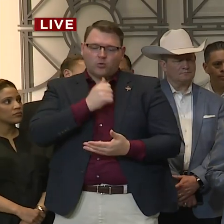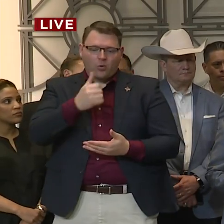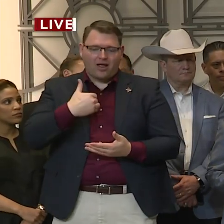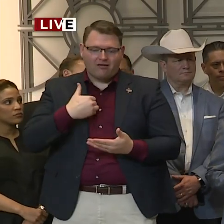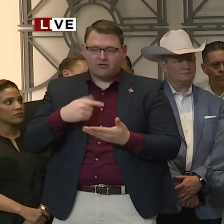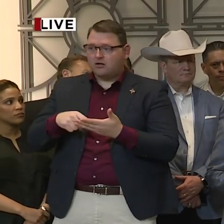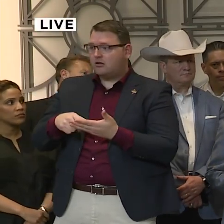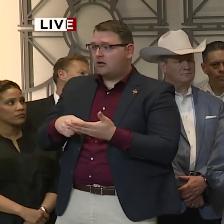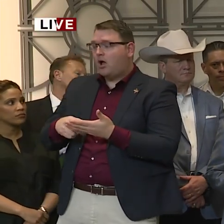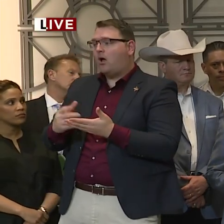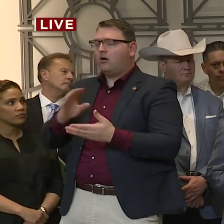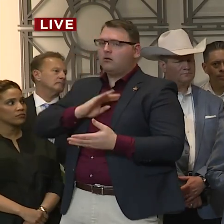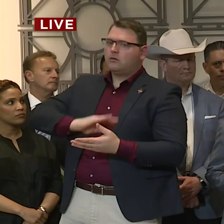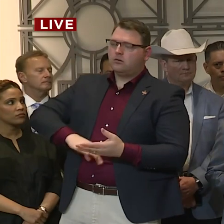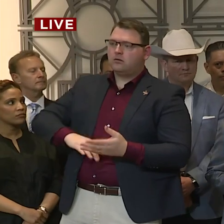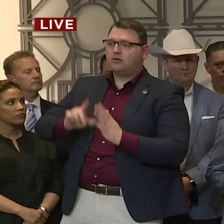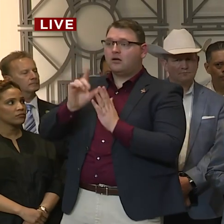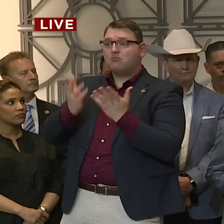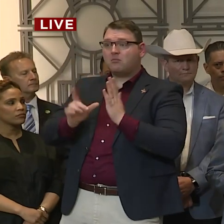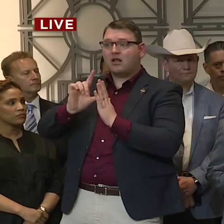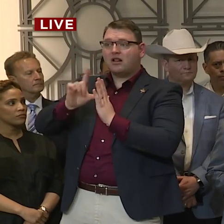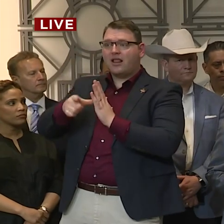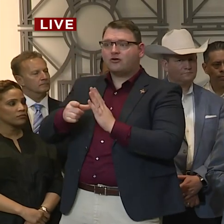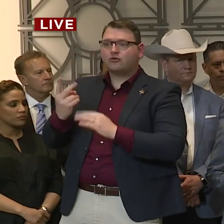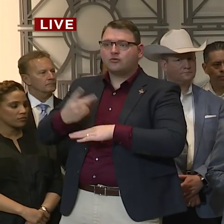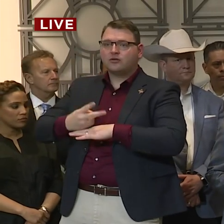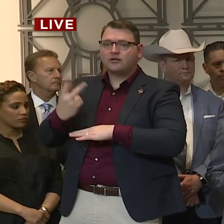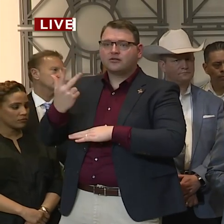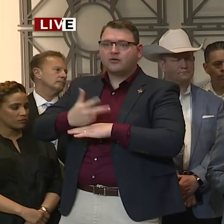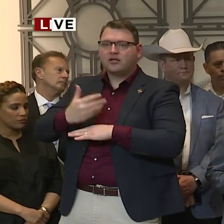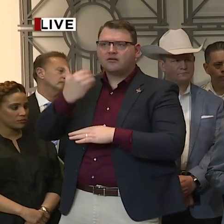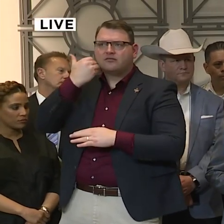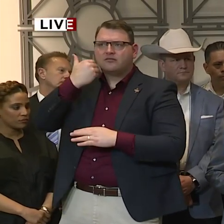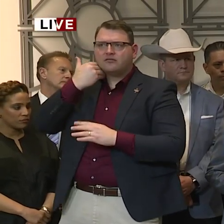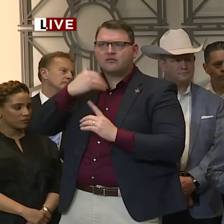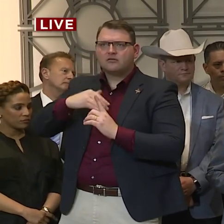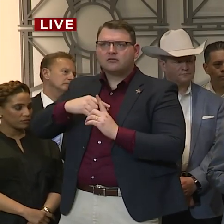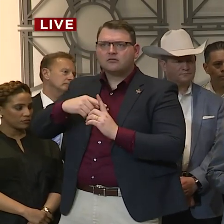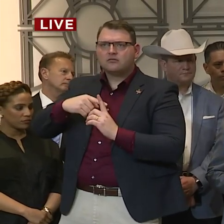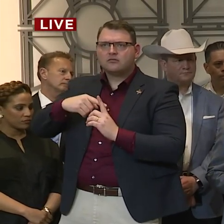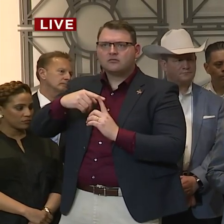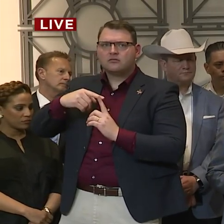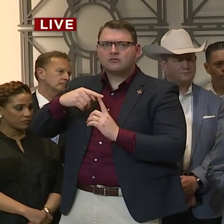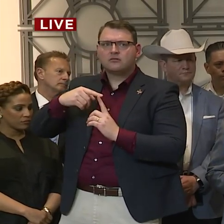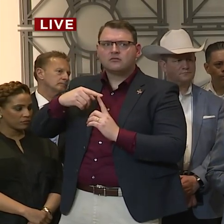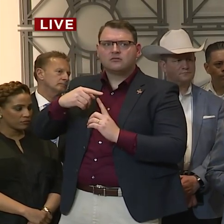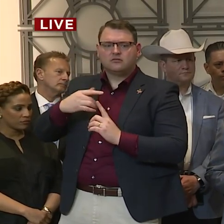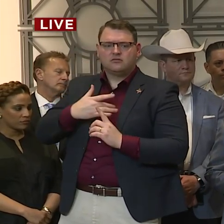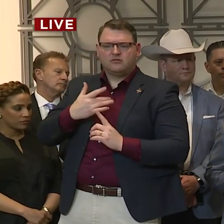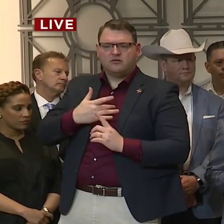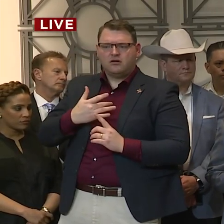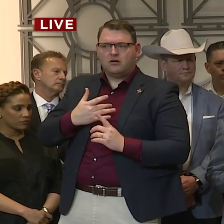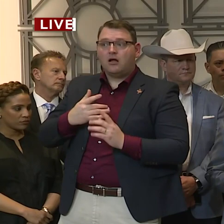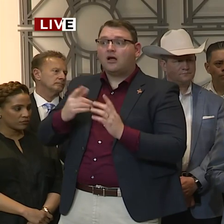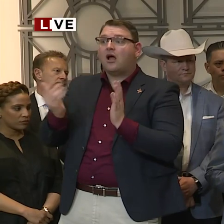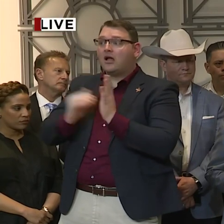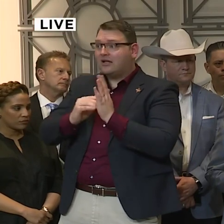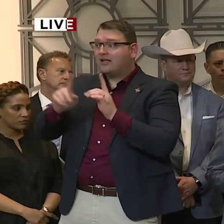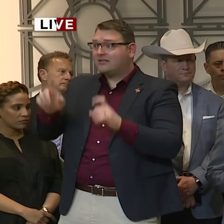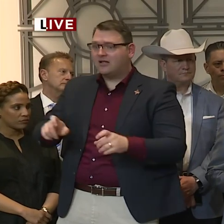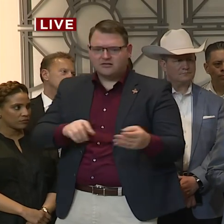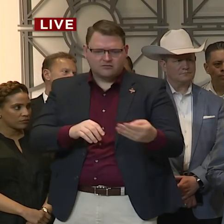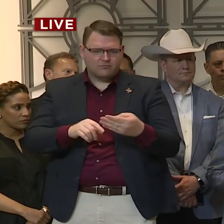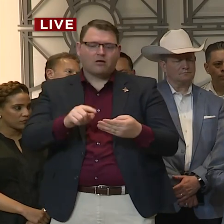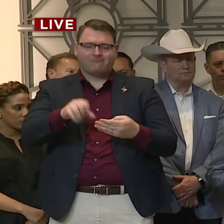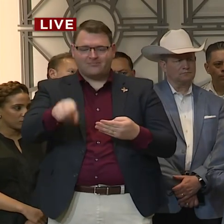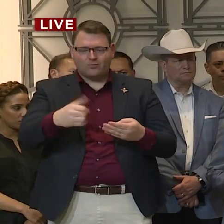two days early. you, two, three days later, you start having fever and difficulty breathing and get tested, then it would come back positive. getting tested before you